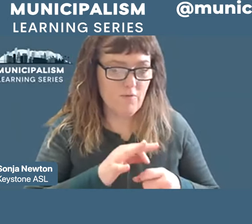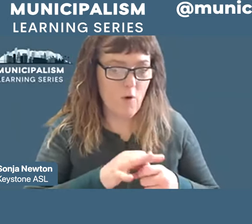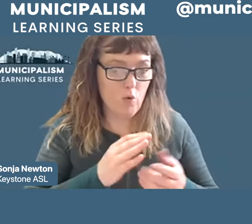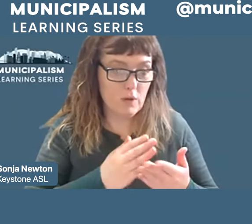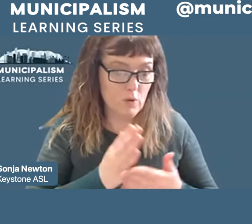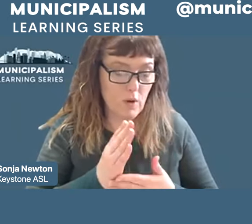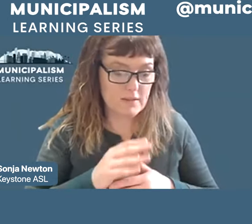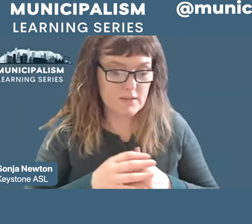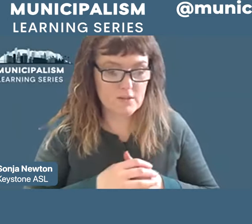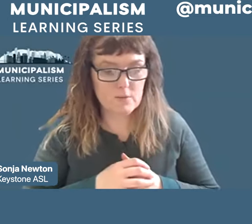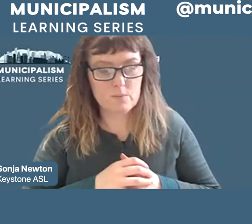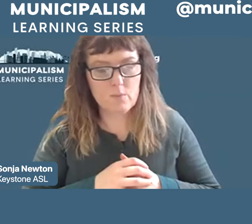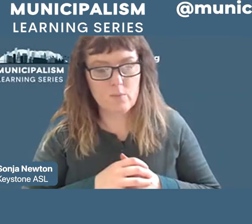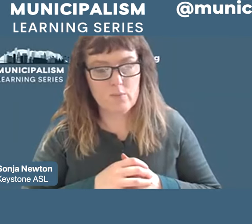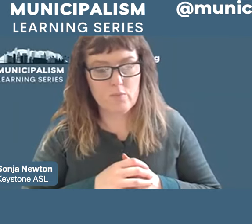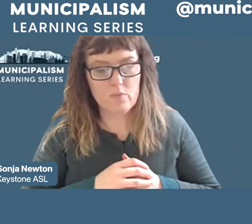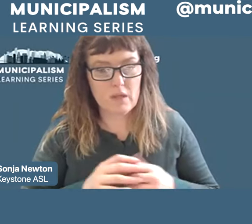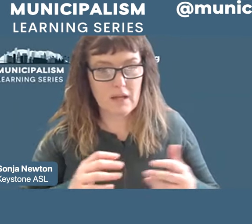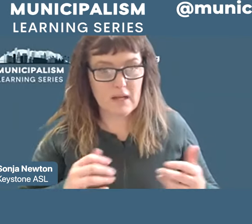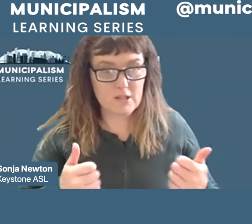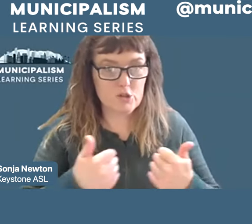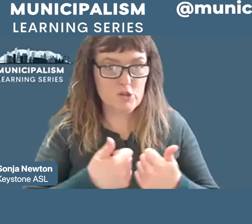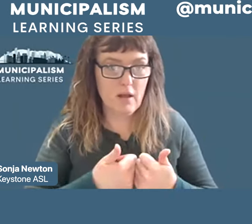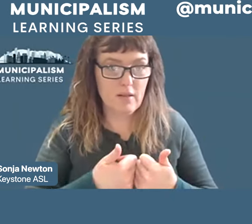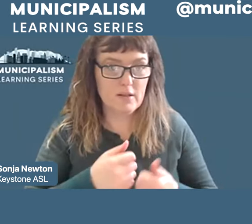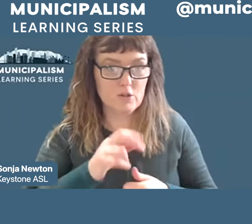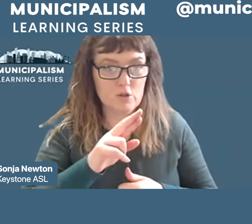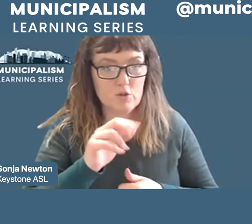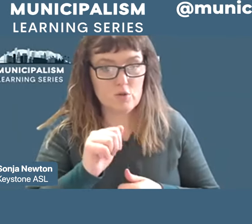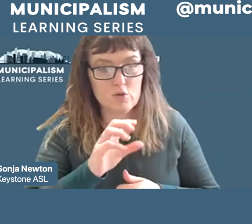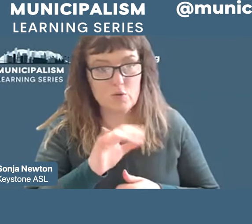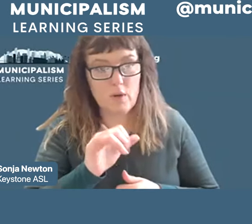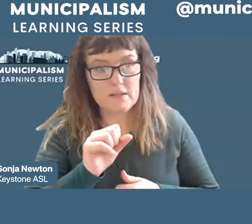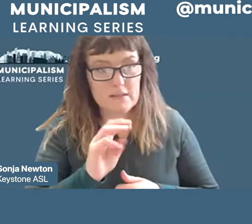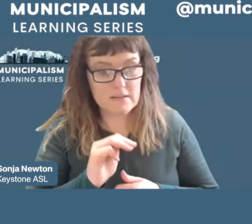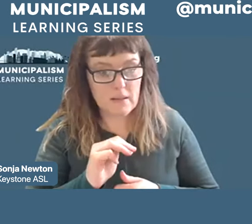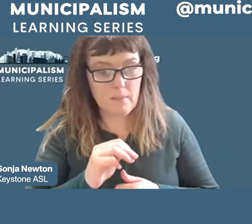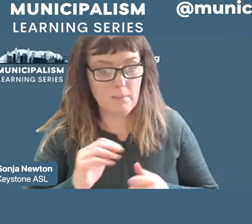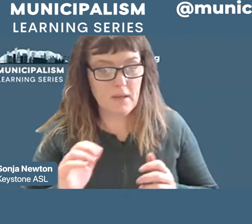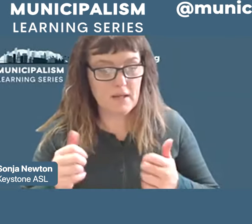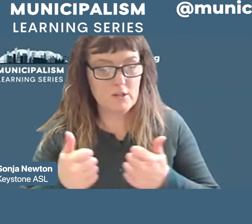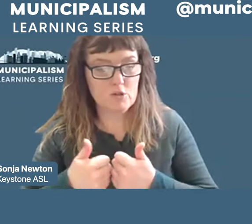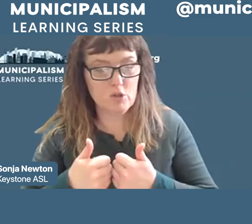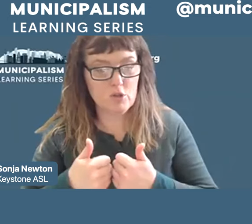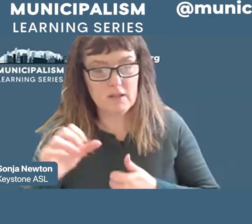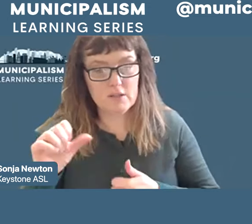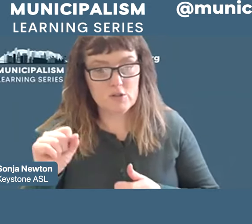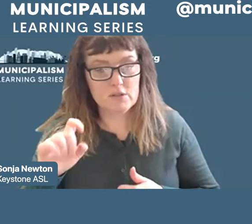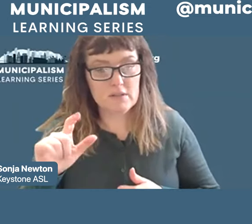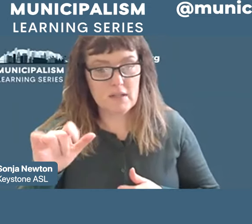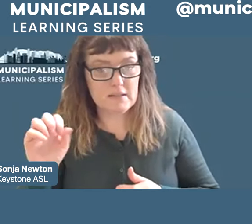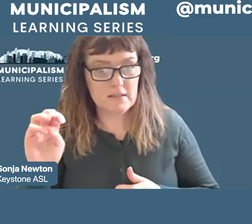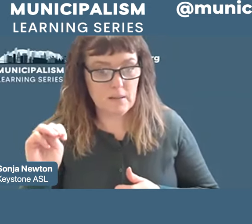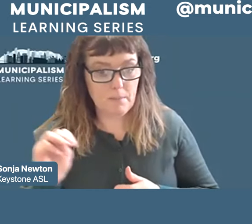challenge racism and sexism in every form, every day, by building multiracial and multiethnic movement.